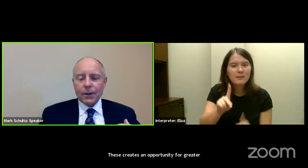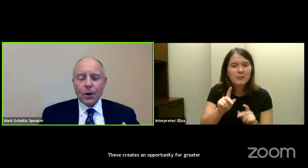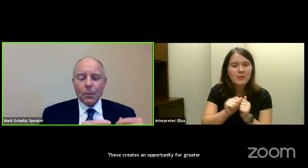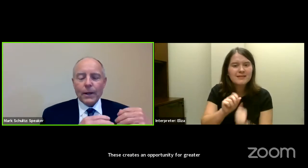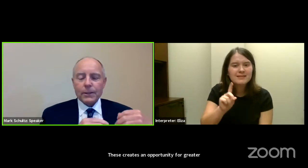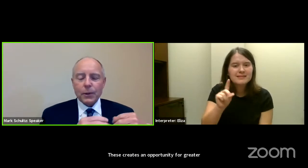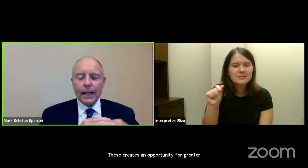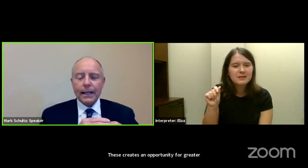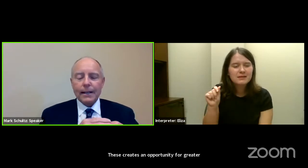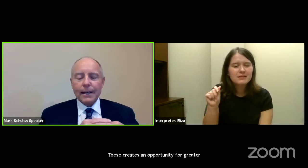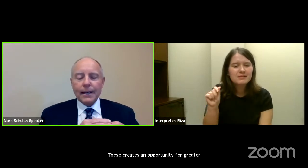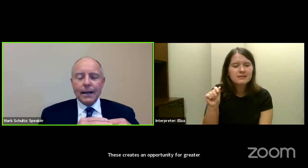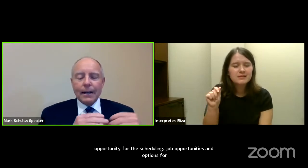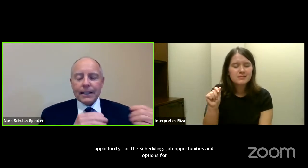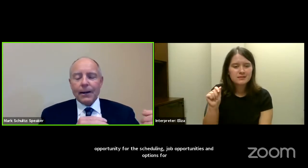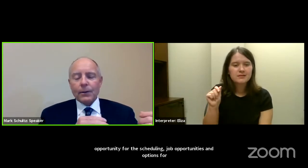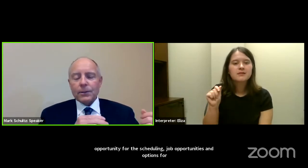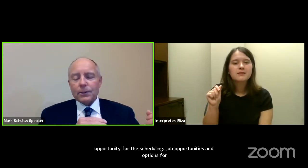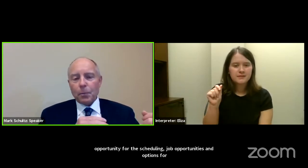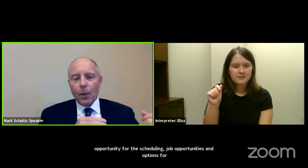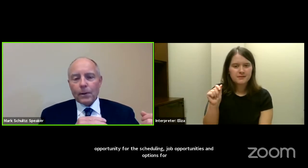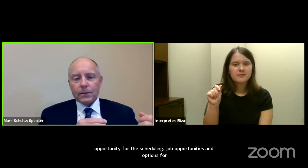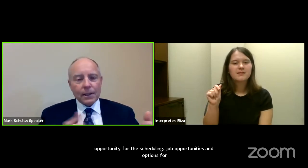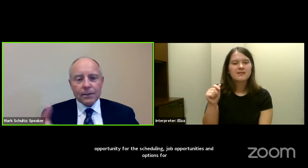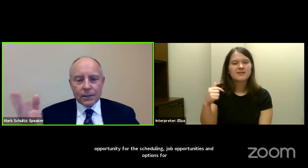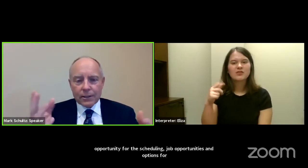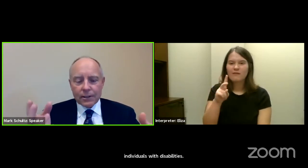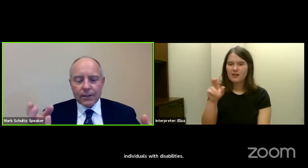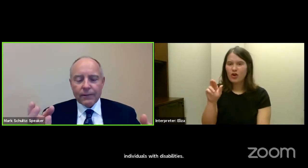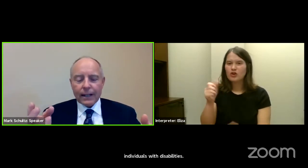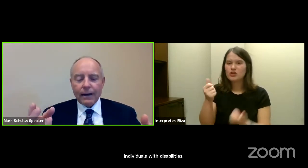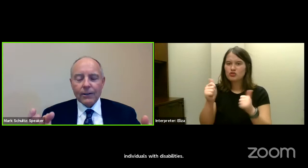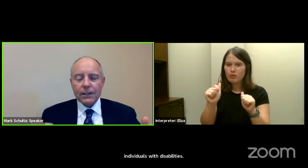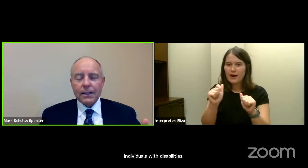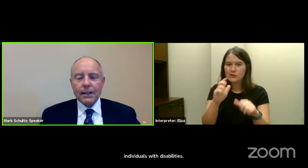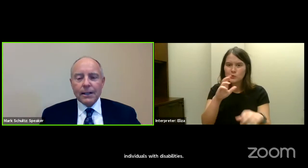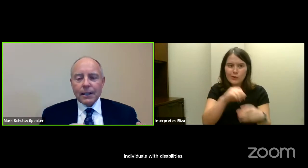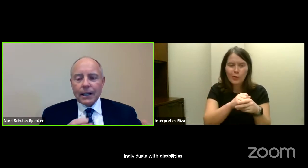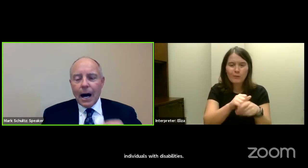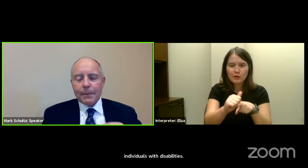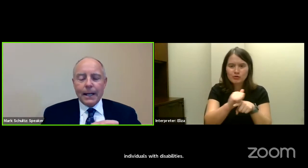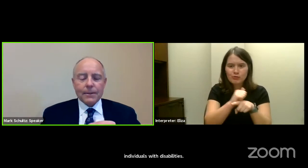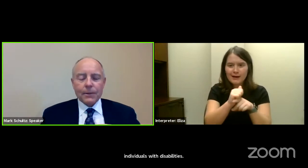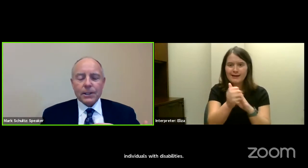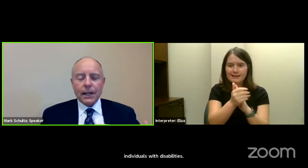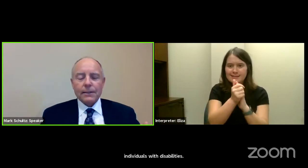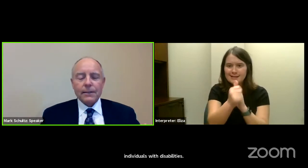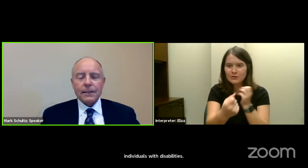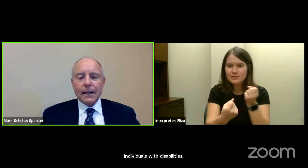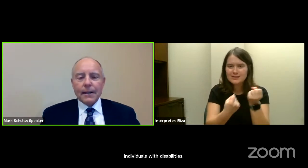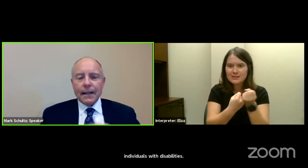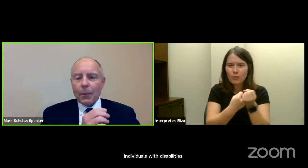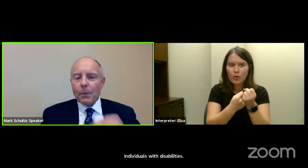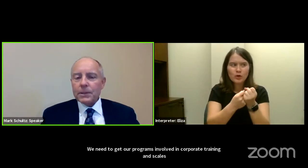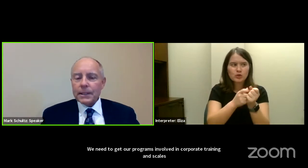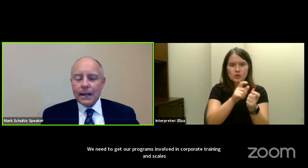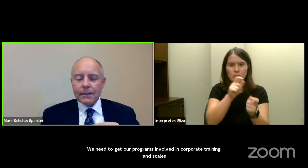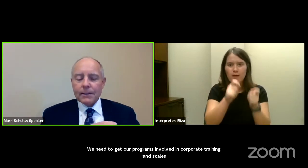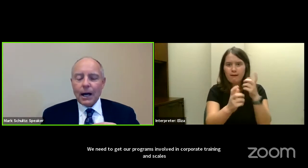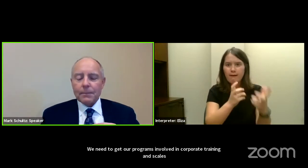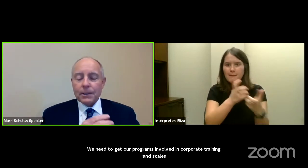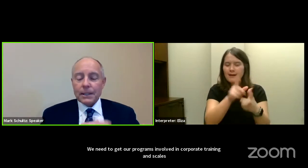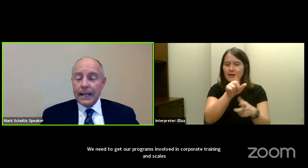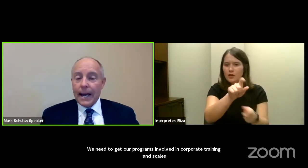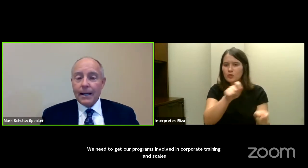evolve to incorporate training, skills, and supports, such as assistive technology, to accommodate those changes that we will